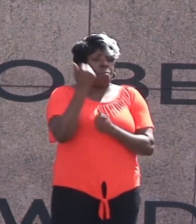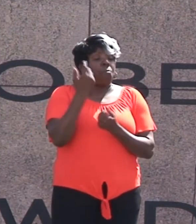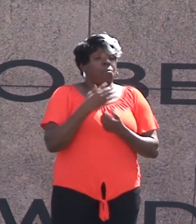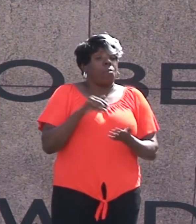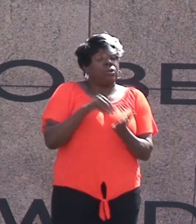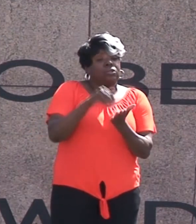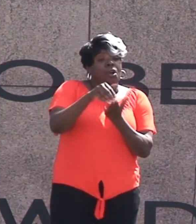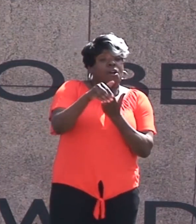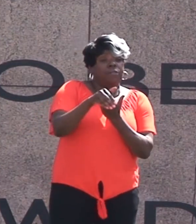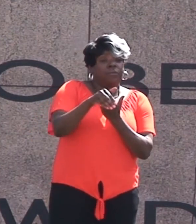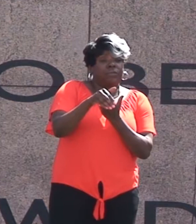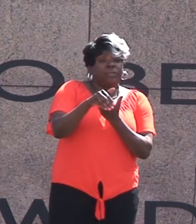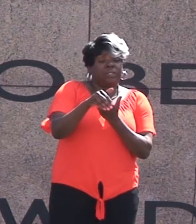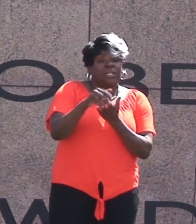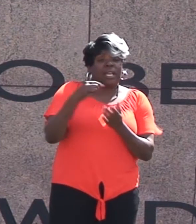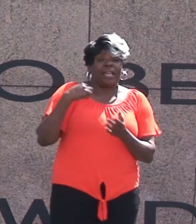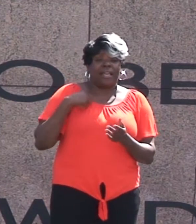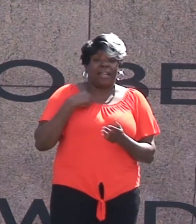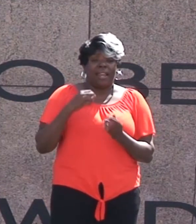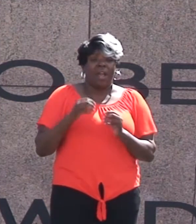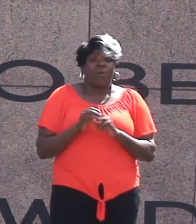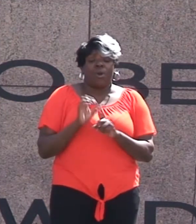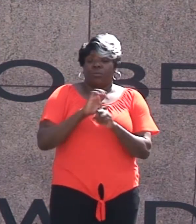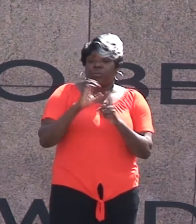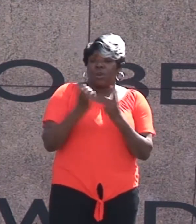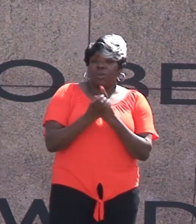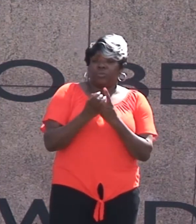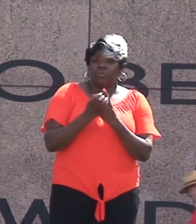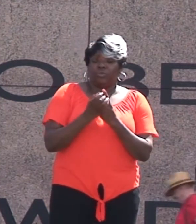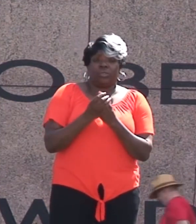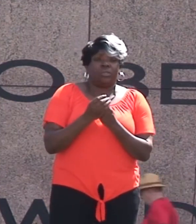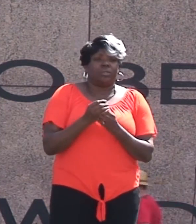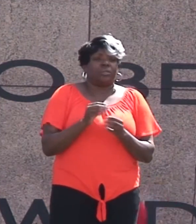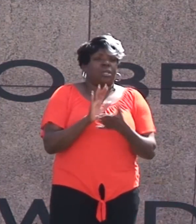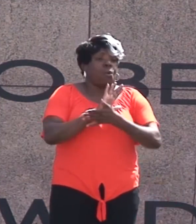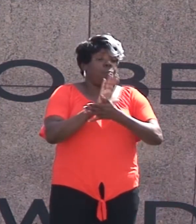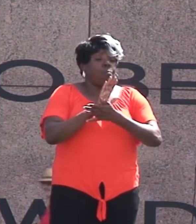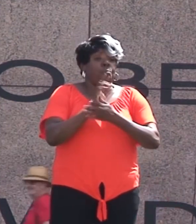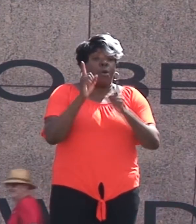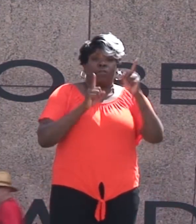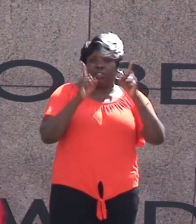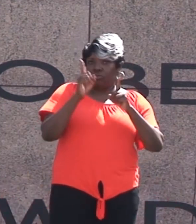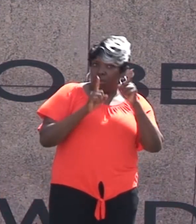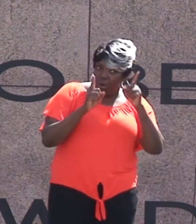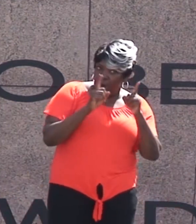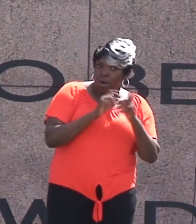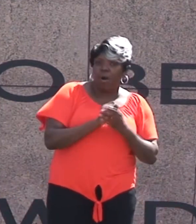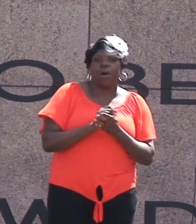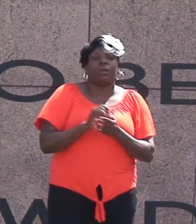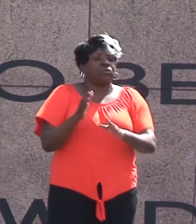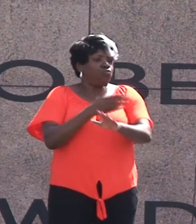culture Movie stars Rock stars Sports stars